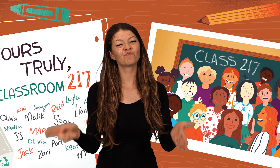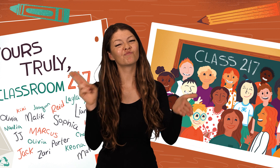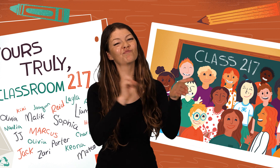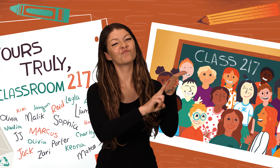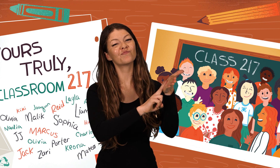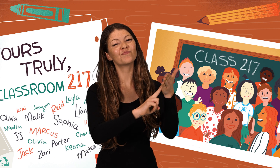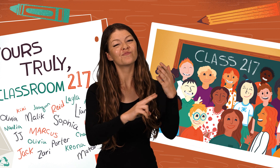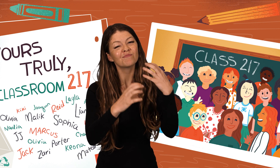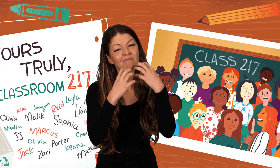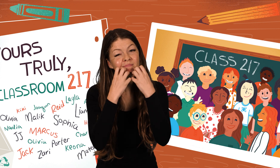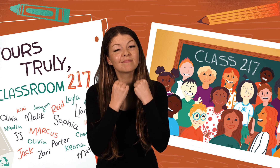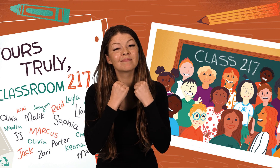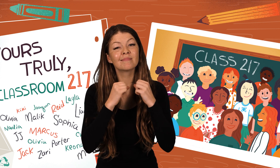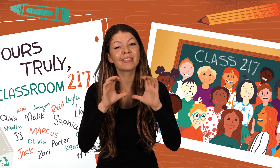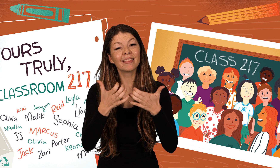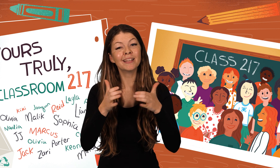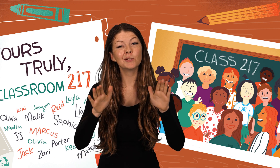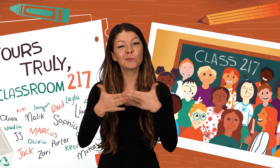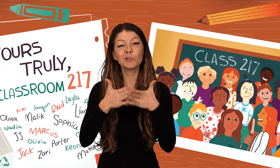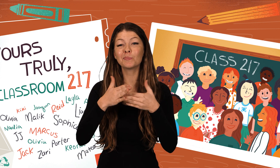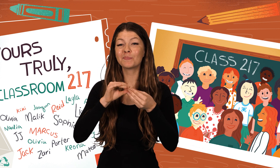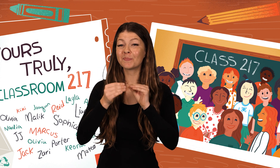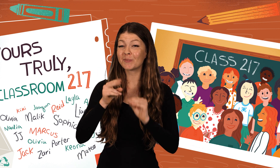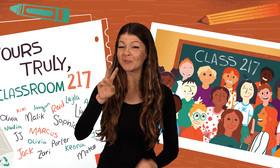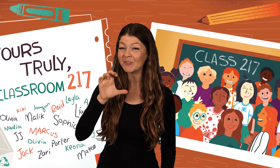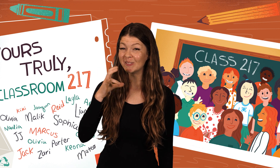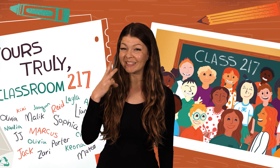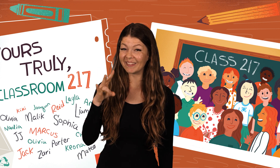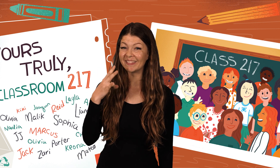Yours truly, Classroom 217.